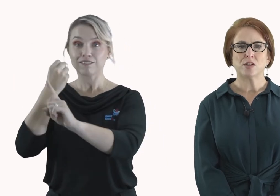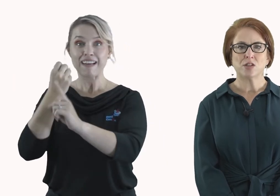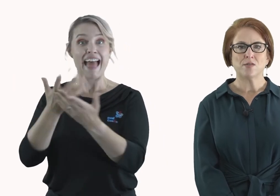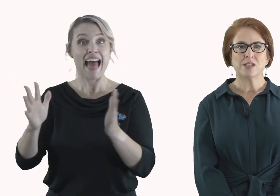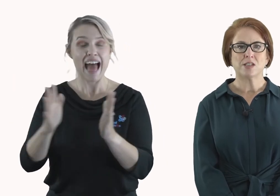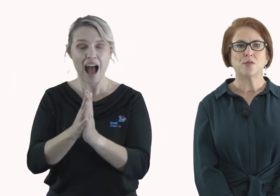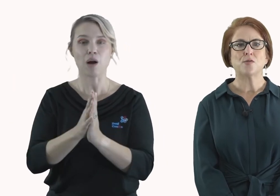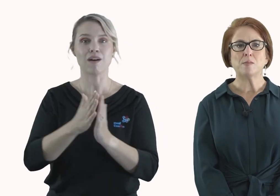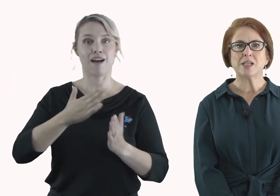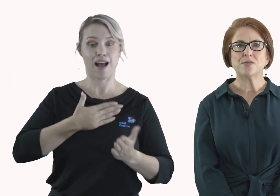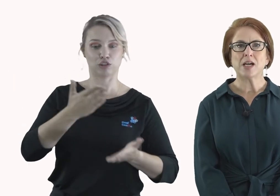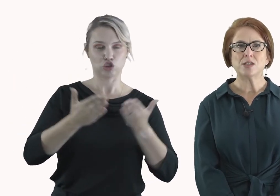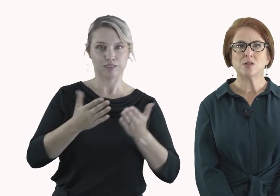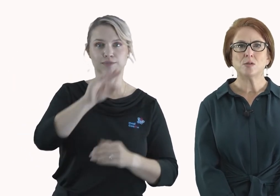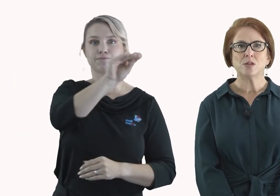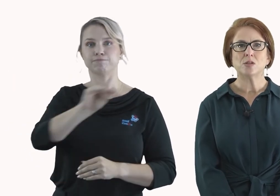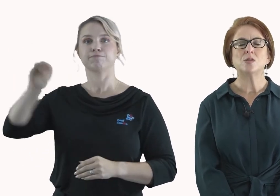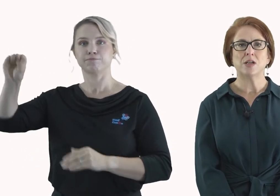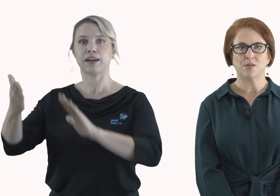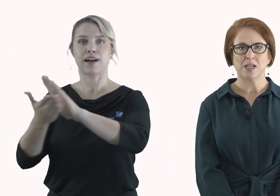services from Deaf Can Do to Deaf Connect.